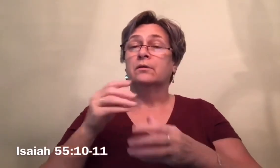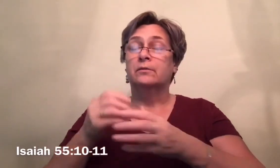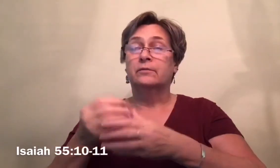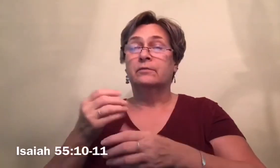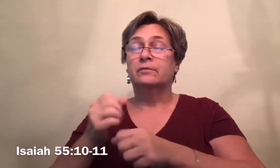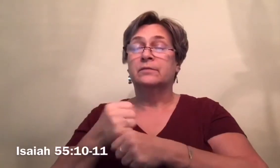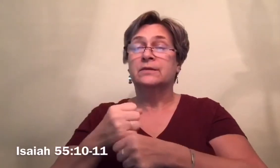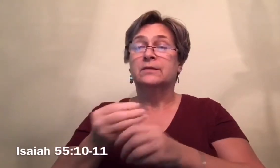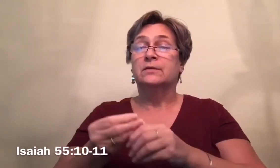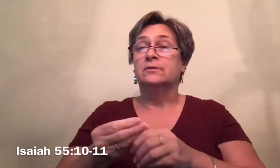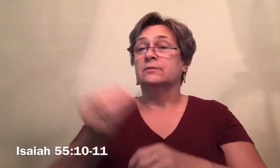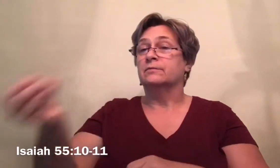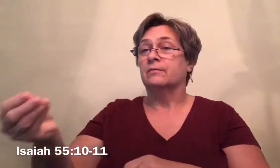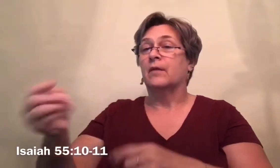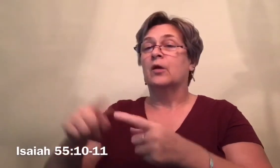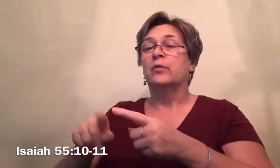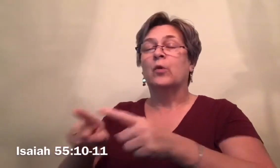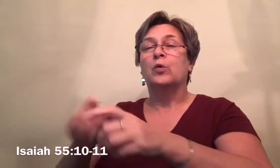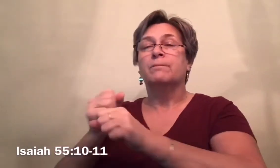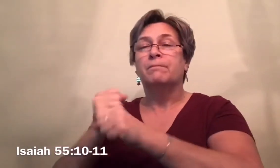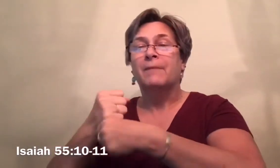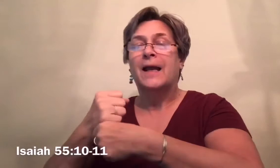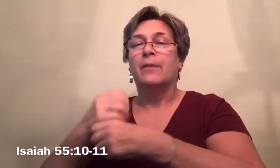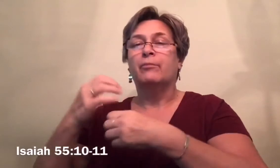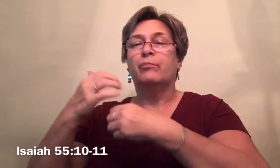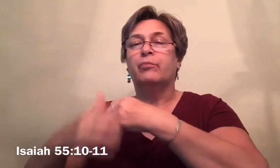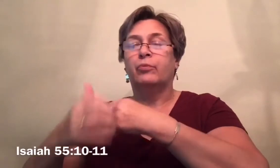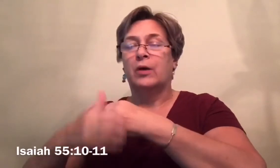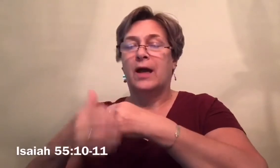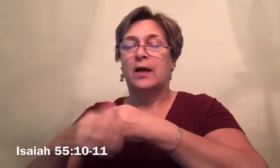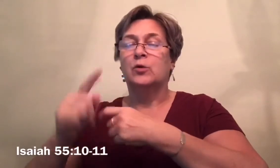and bread to the one who eats,